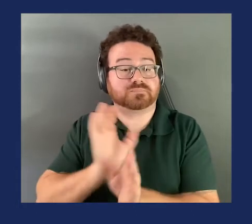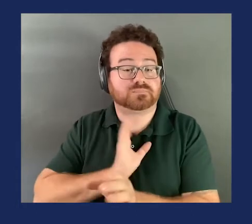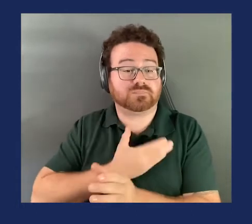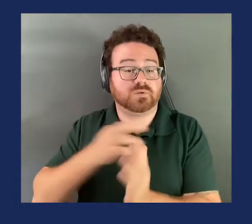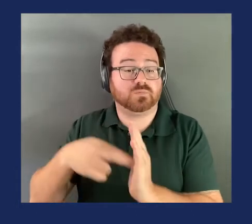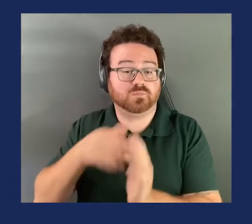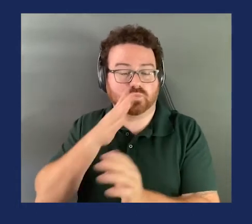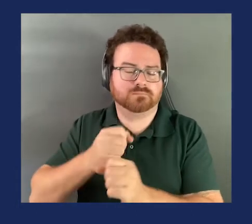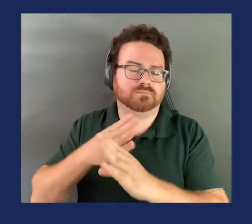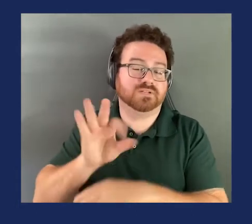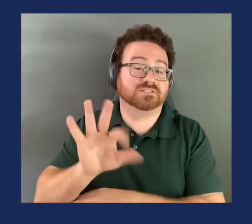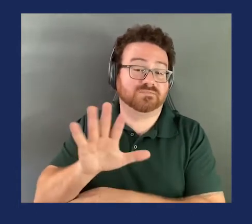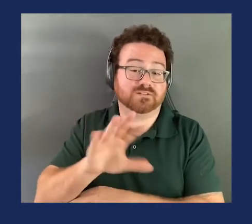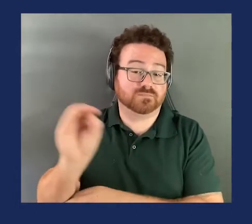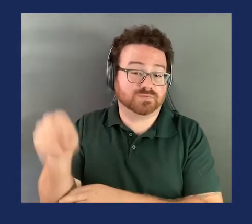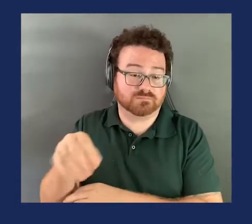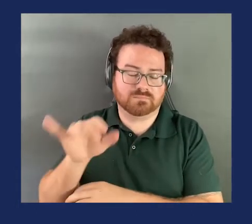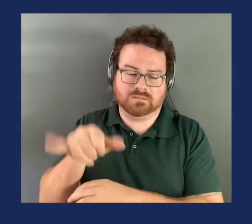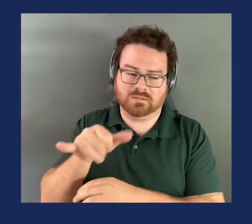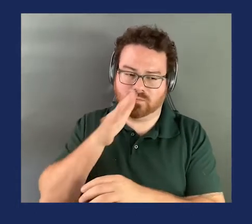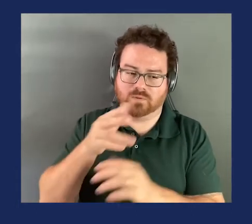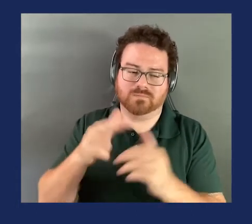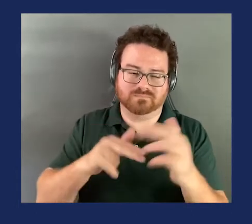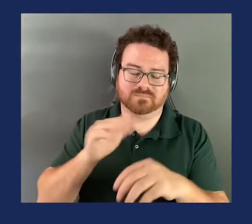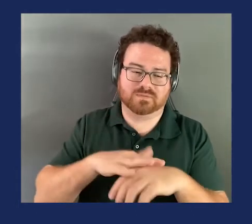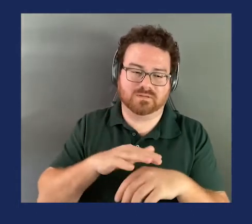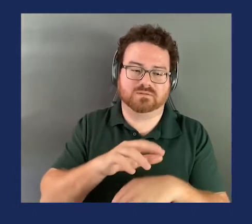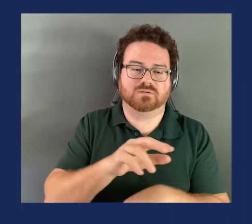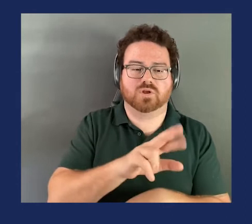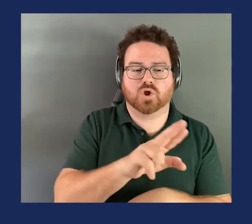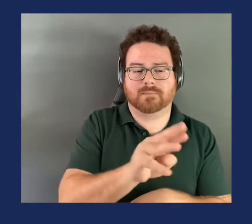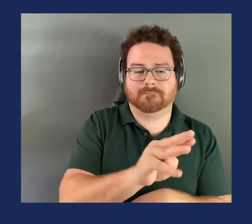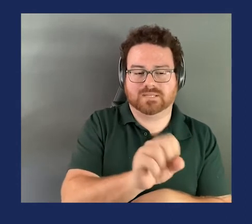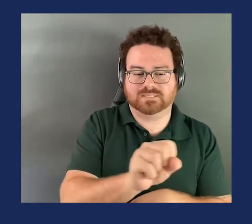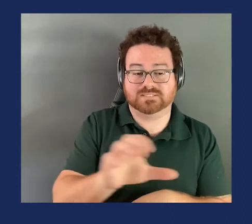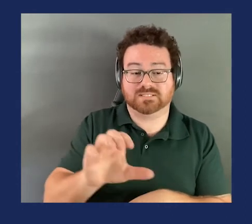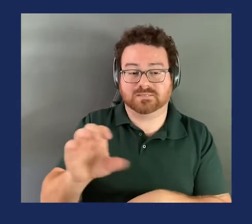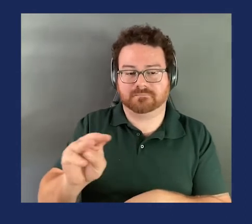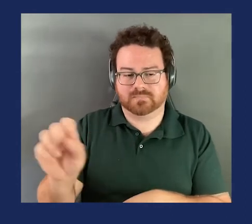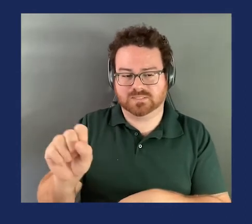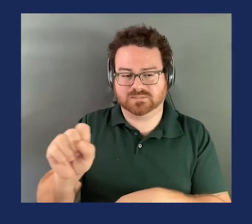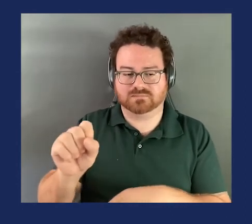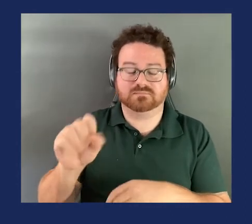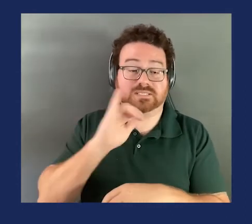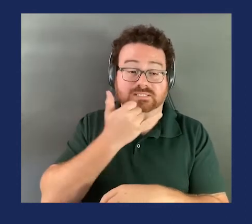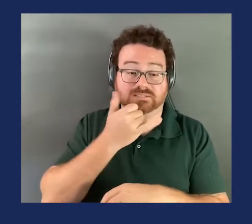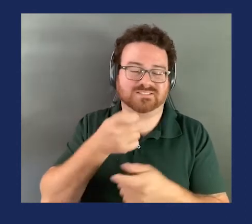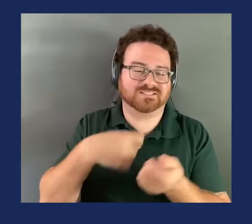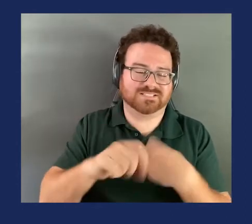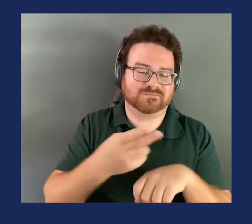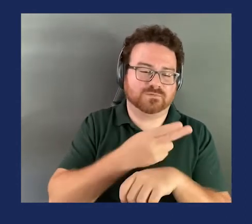That whole forecast builds on the NICE and CPSRMS incidents instead of the larger number of incidents that we have in the recall data.